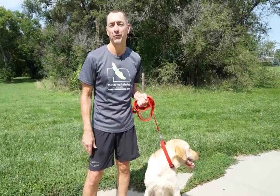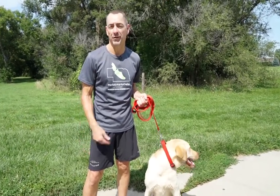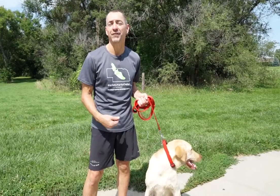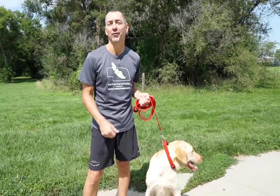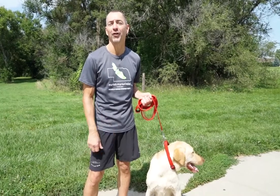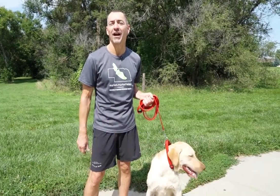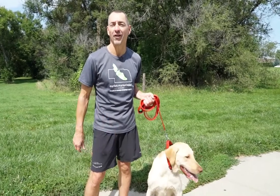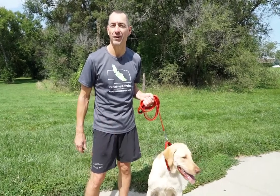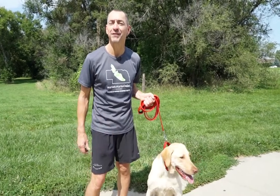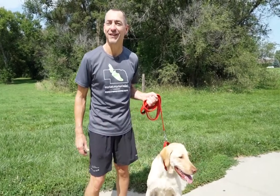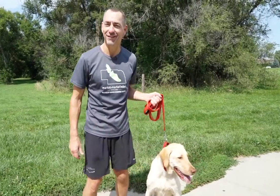with, Tucker and I on his leash.